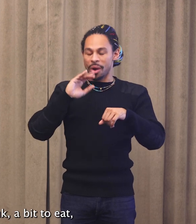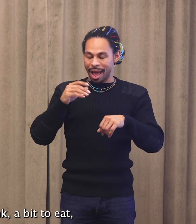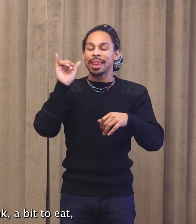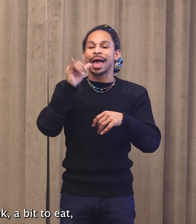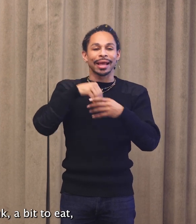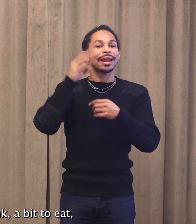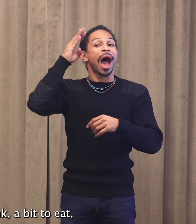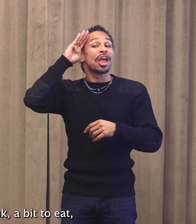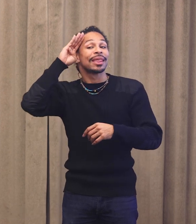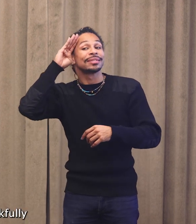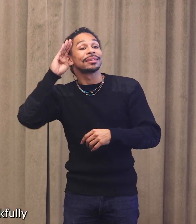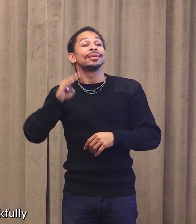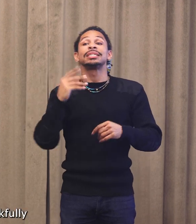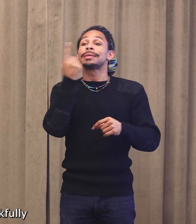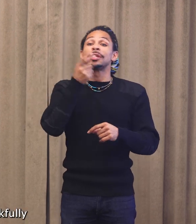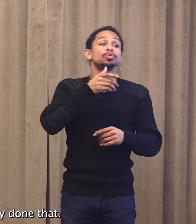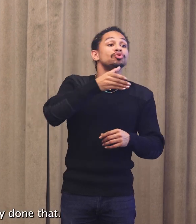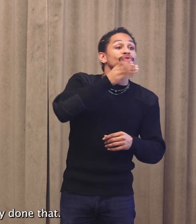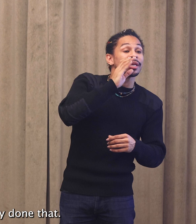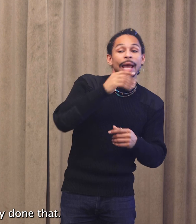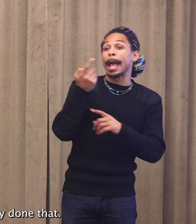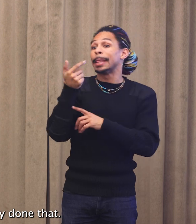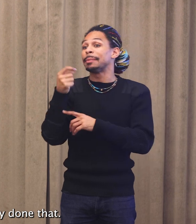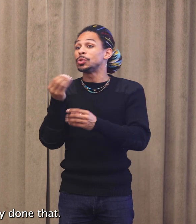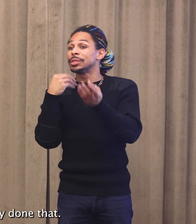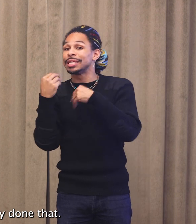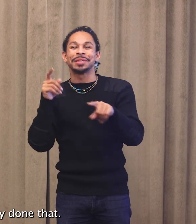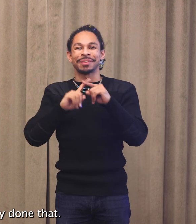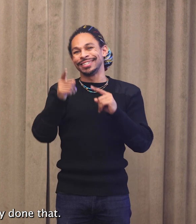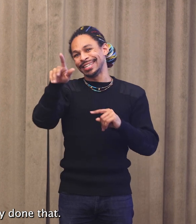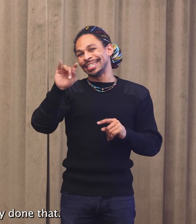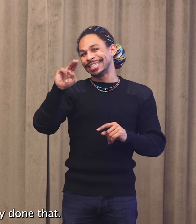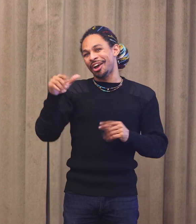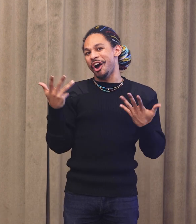drink, a bit to eat, but thankfully, Tina has already done that.